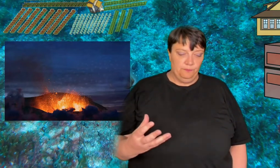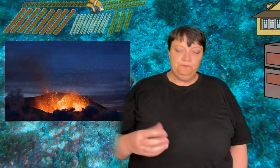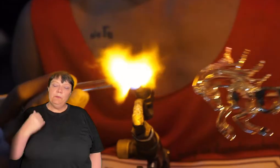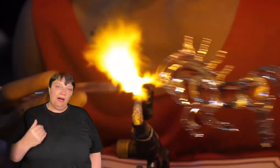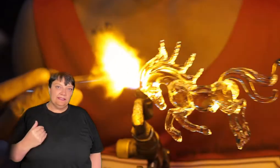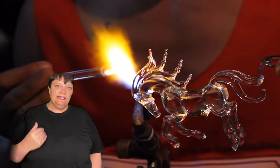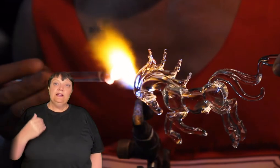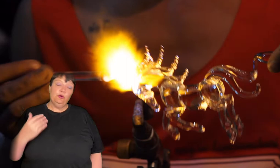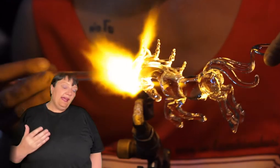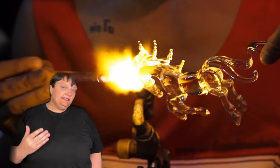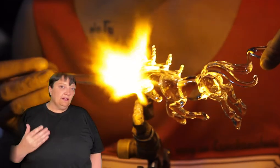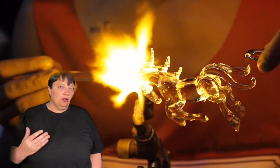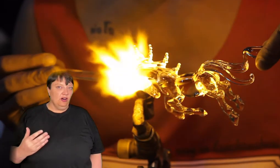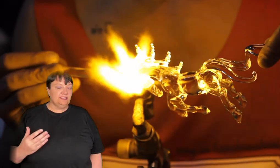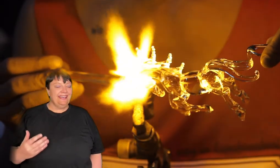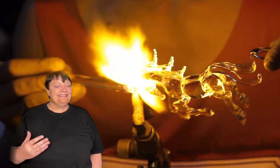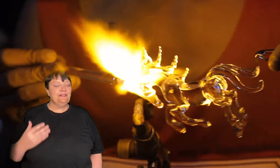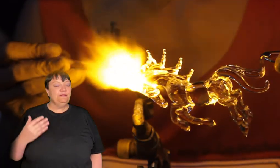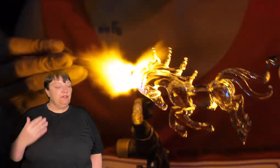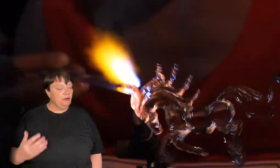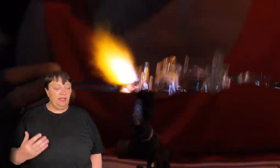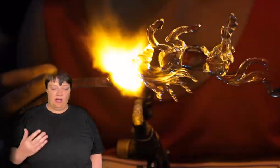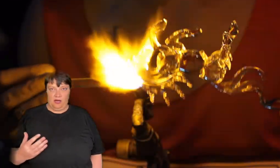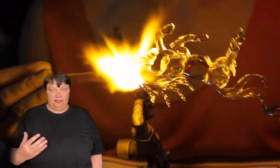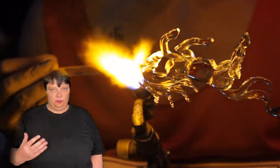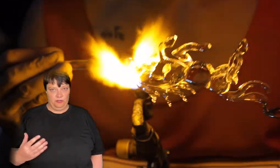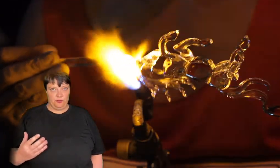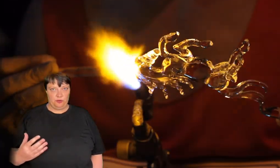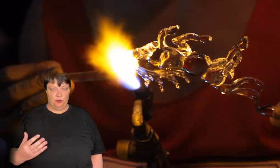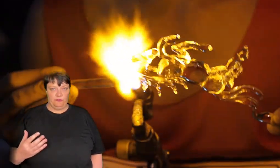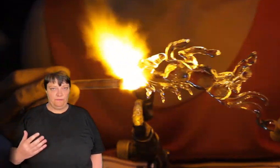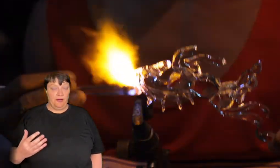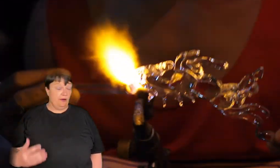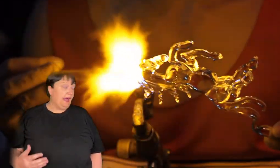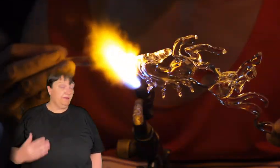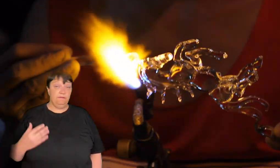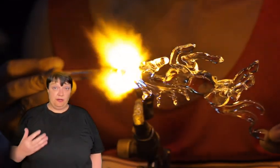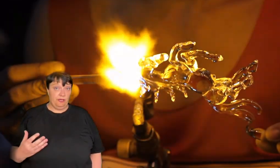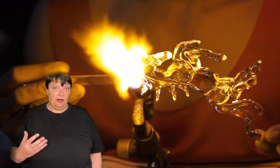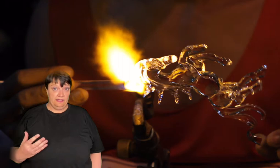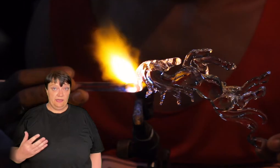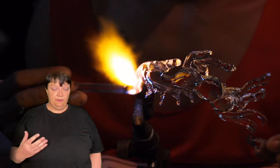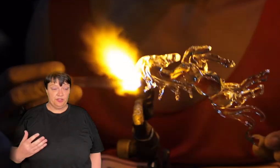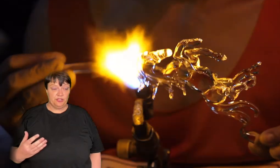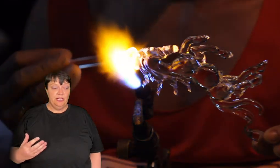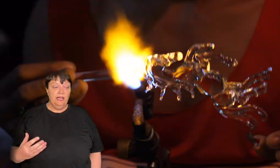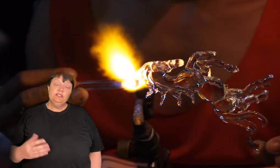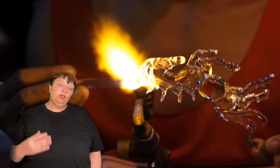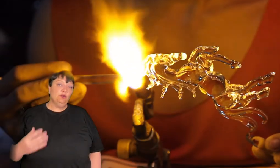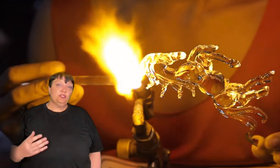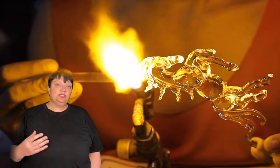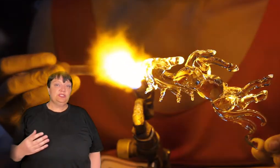home. But creating glass takes a very high degree of control of a fire and a very high temperature.